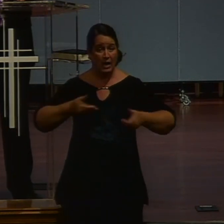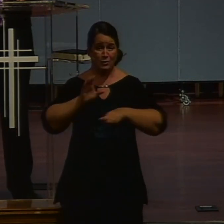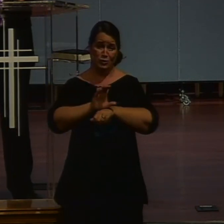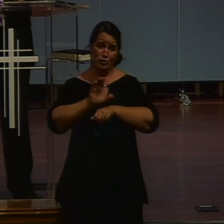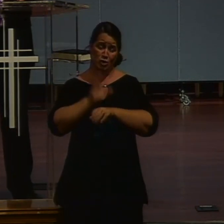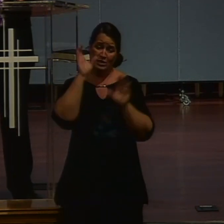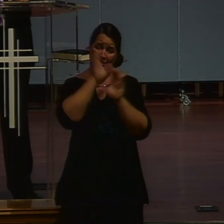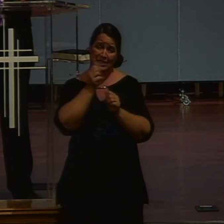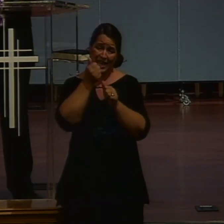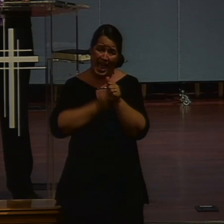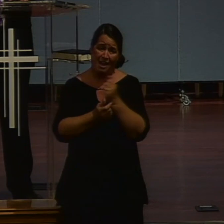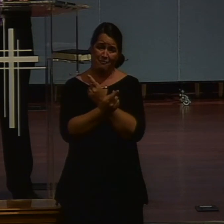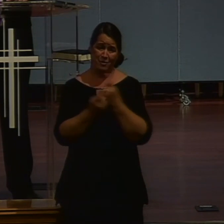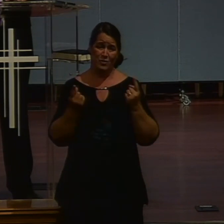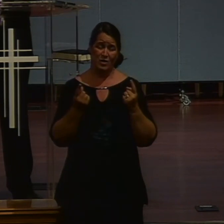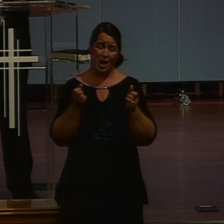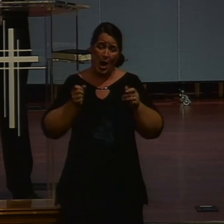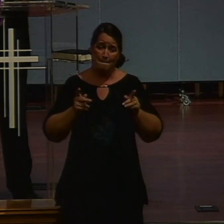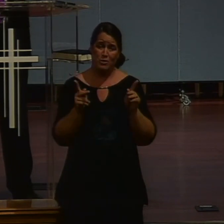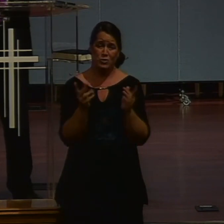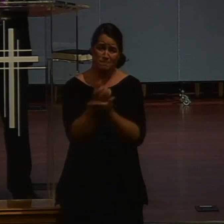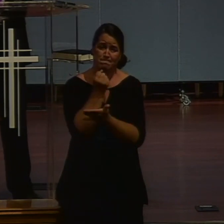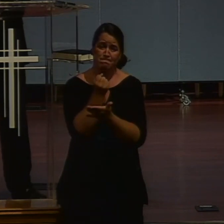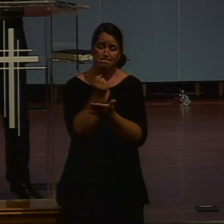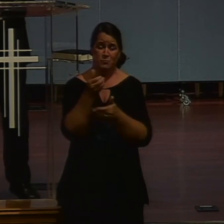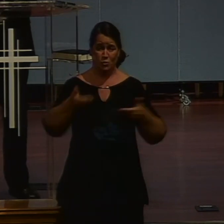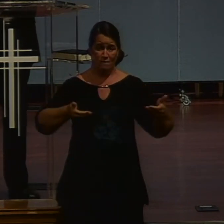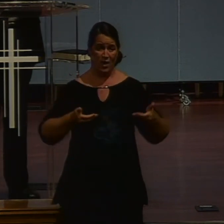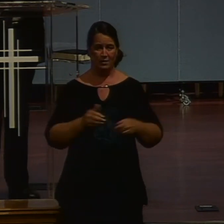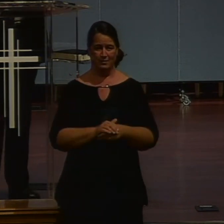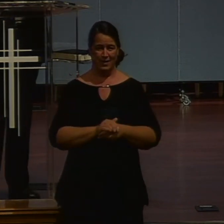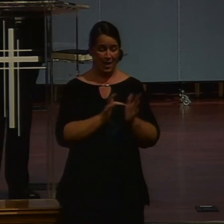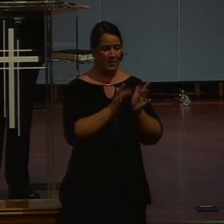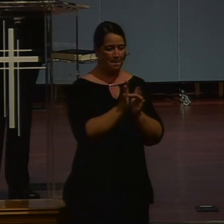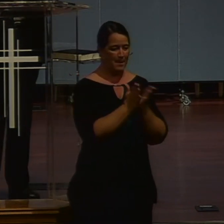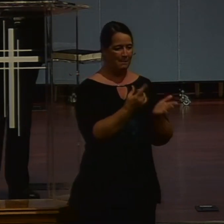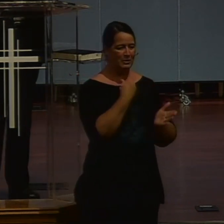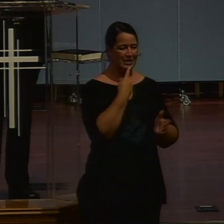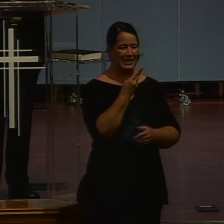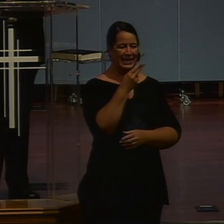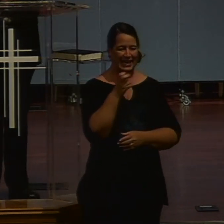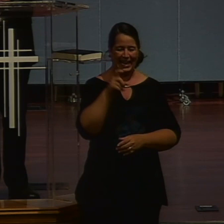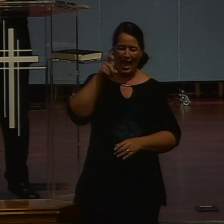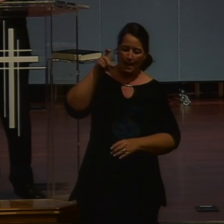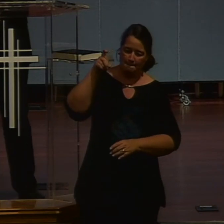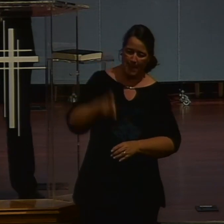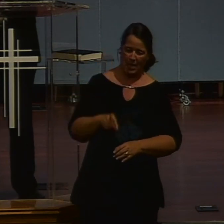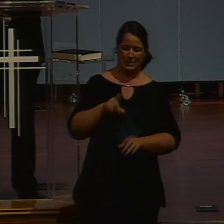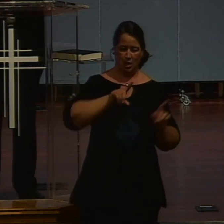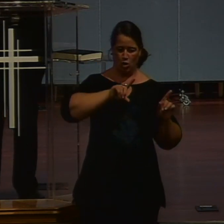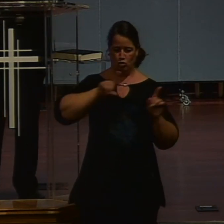I like the way the ESV and the NASB say he had to go through Samaria. He had to. Yes.